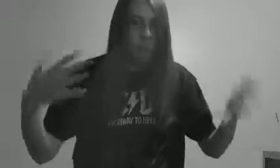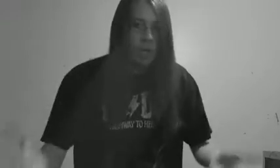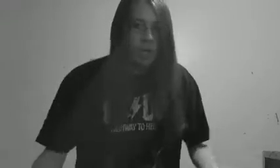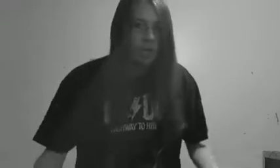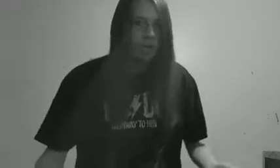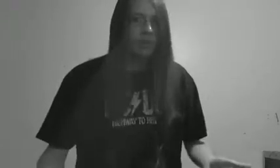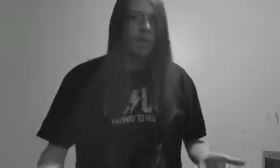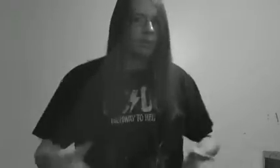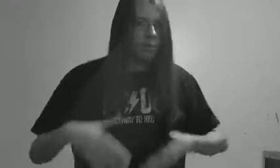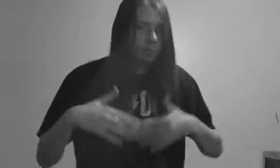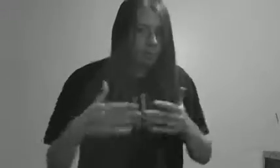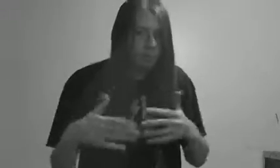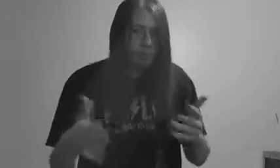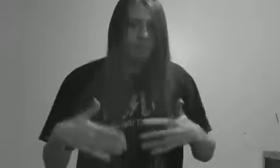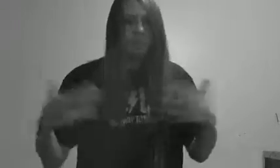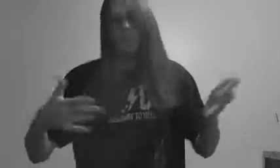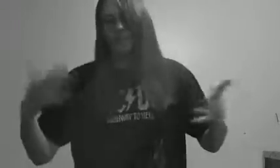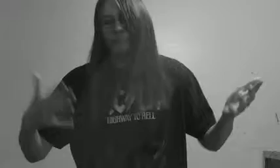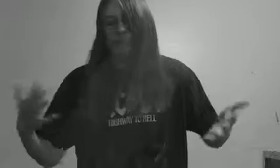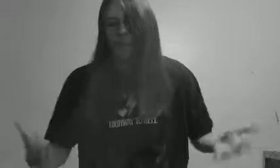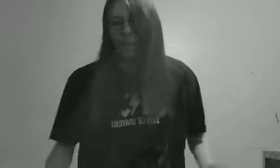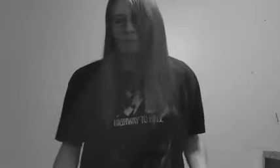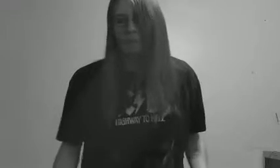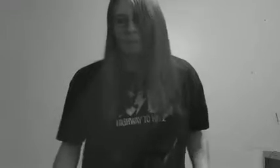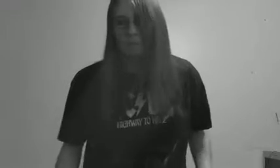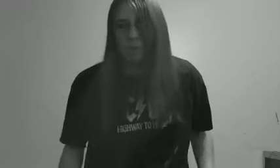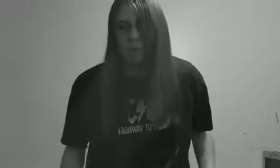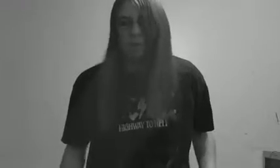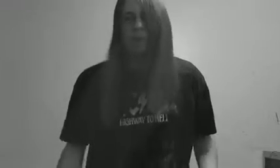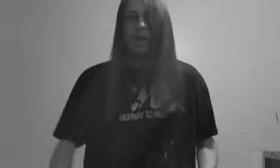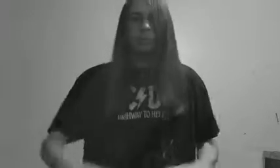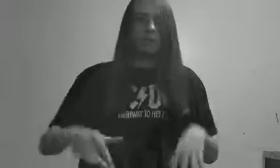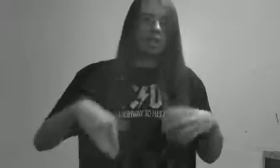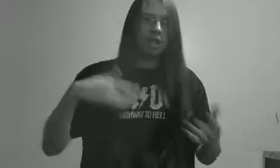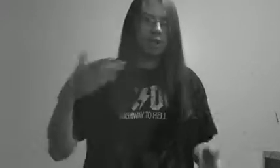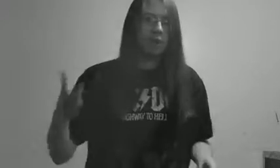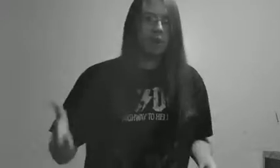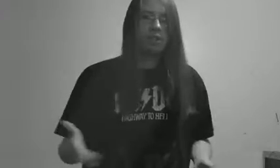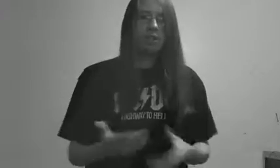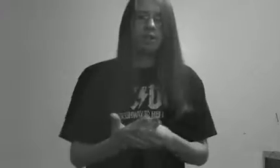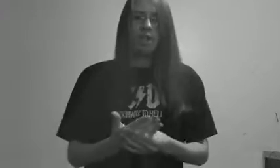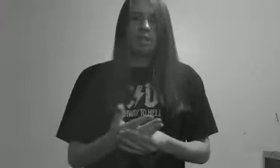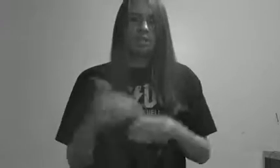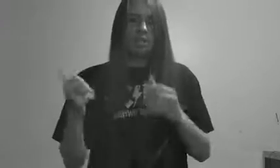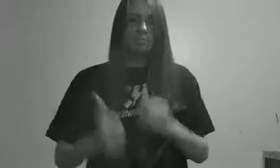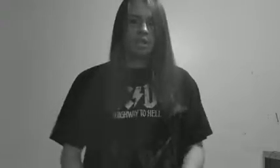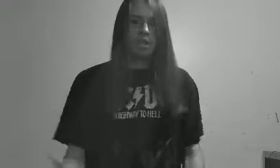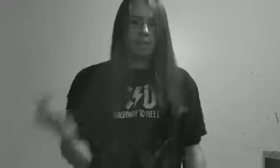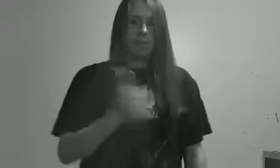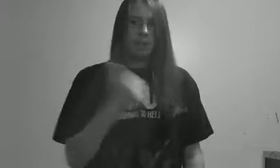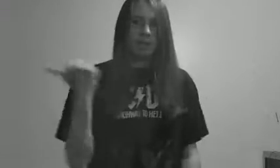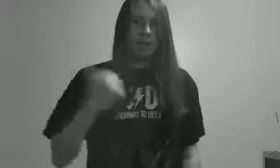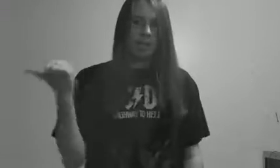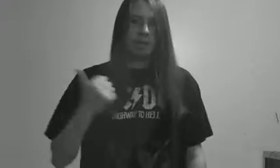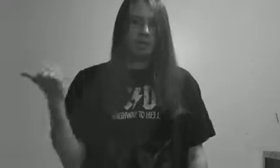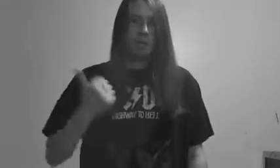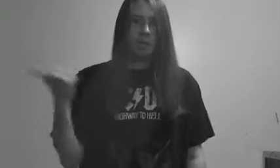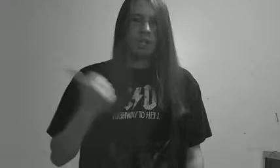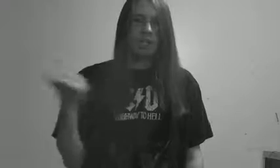want to, I don't really matter if you do, I'm just saying, if you want to, send them to the email on the sidebar, which I